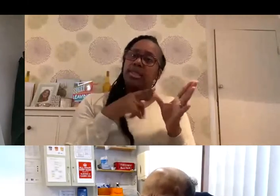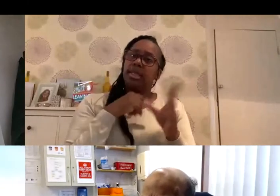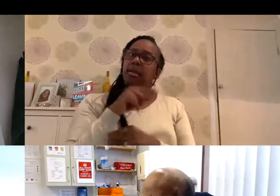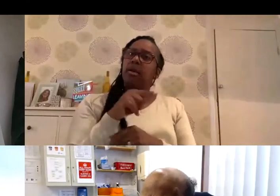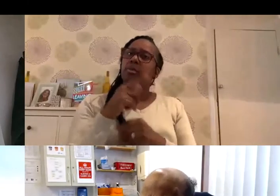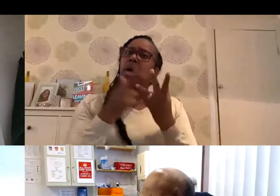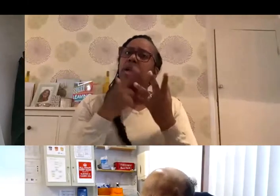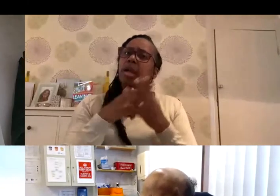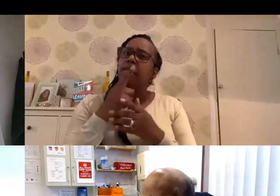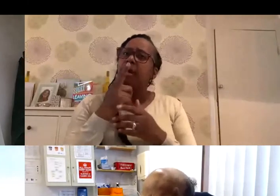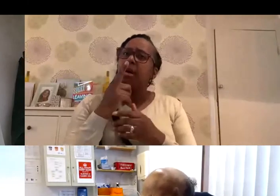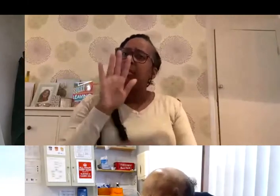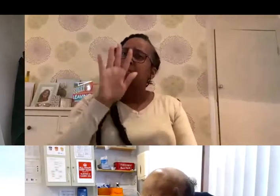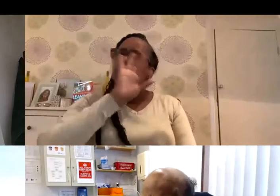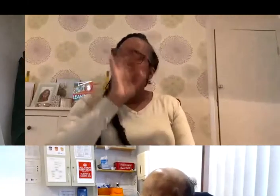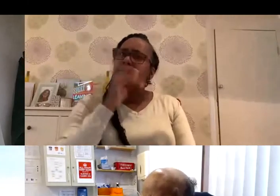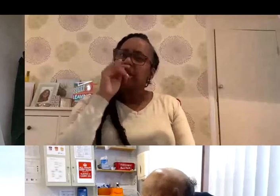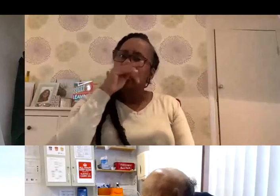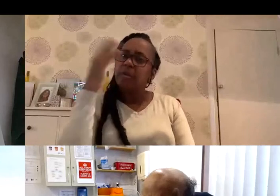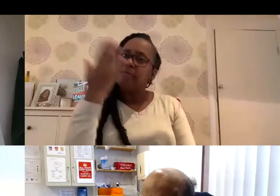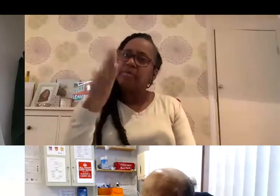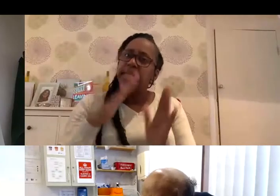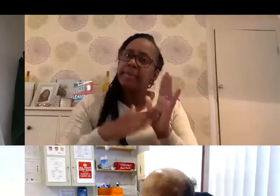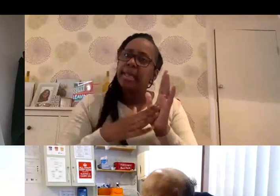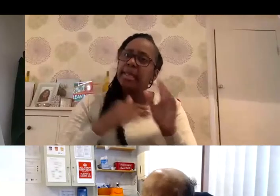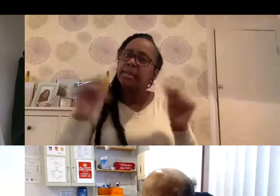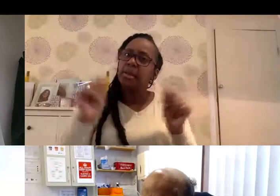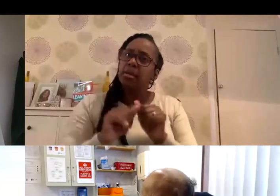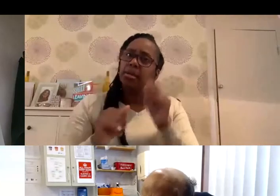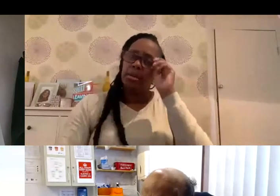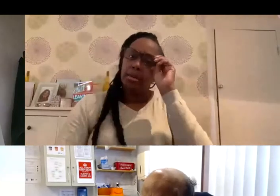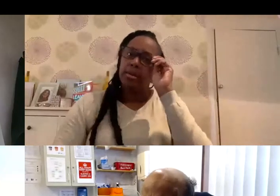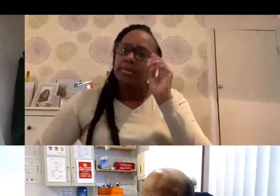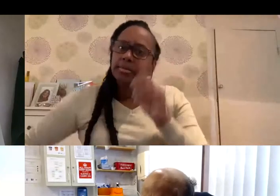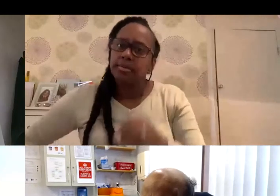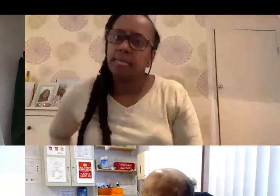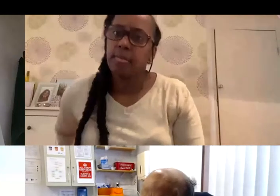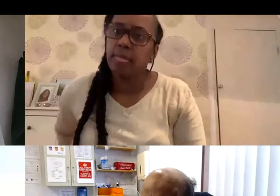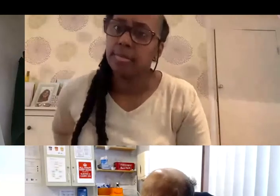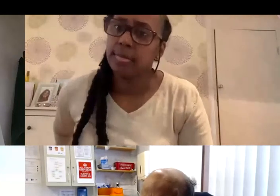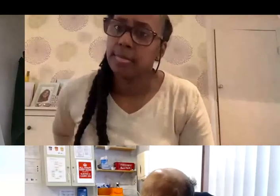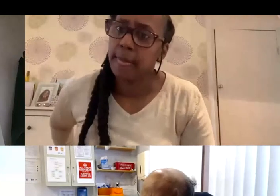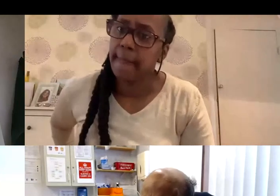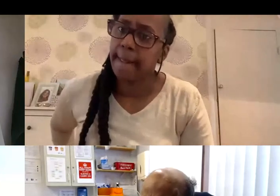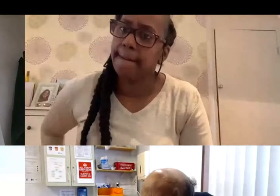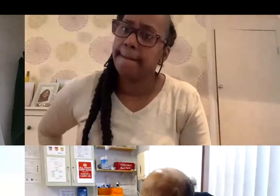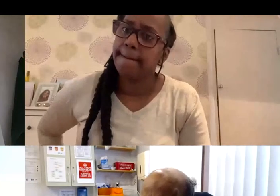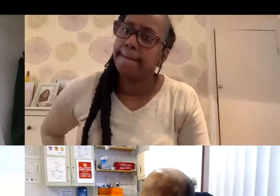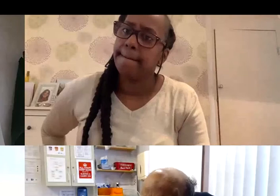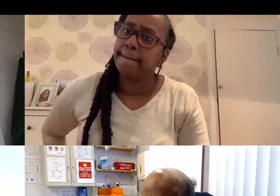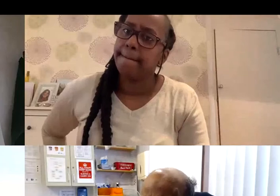see we've got one hand up. So we've got about 15 minutes. So I'll start to open up the phone lines if people would like to ask a question. So